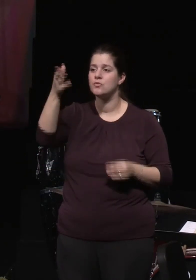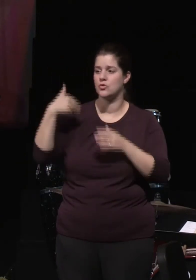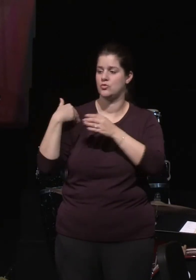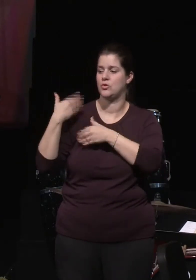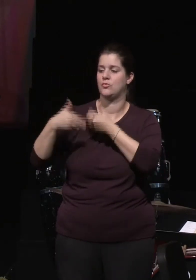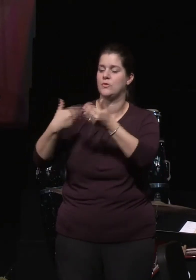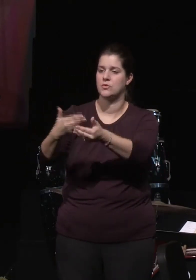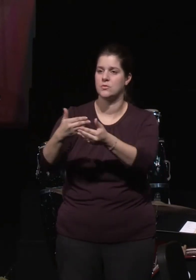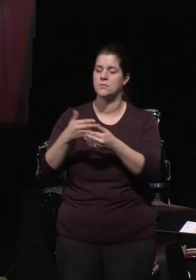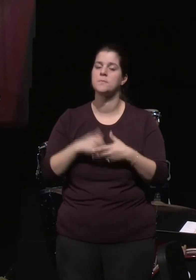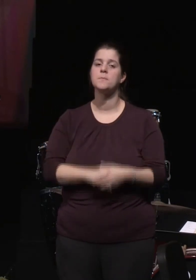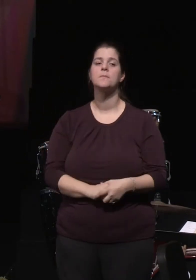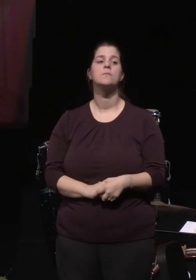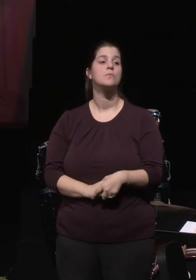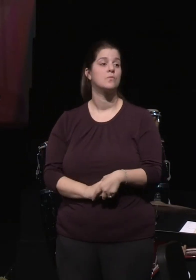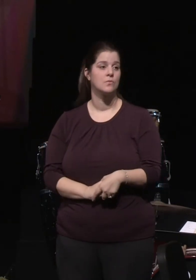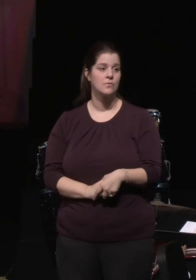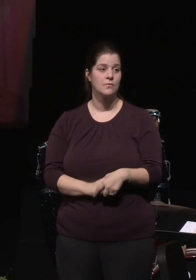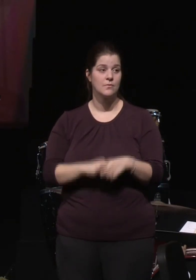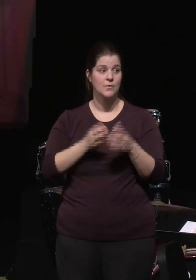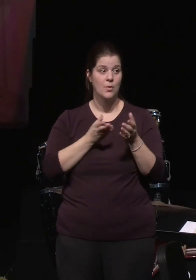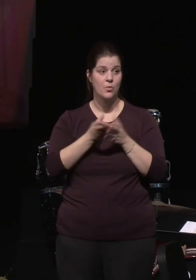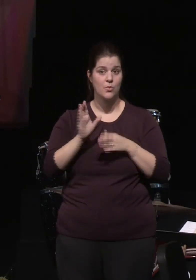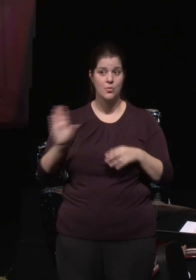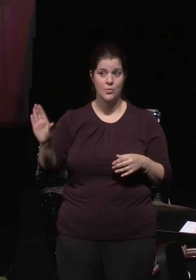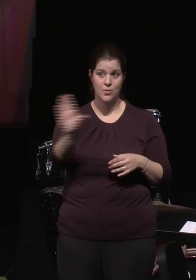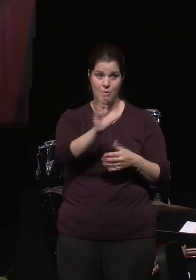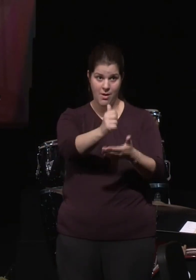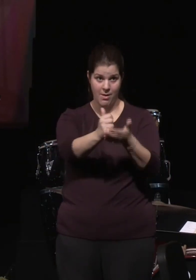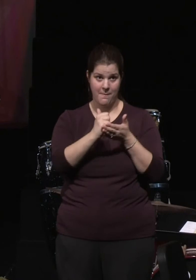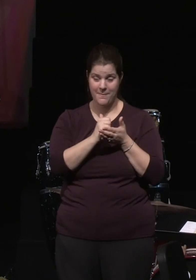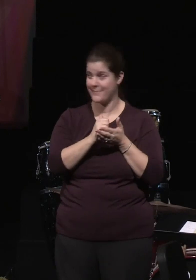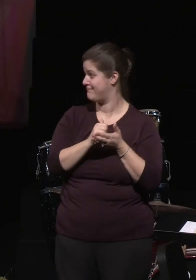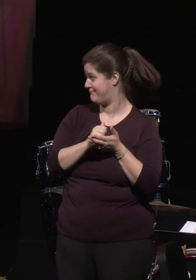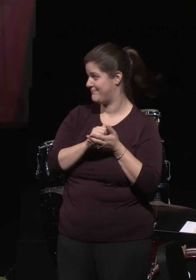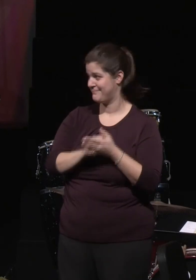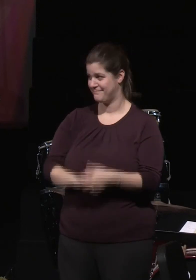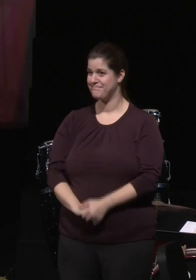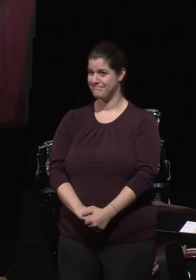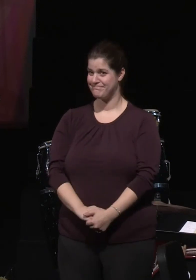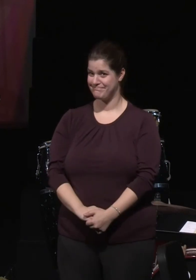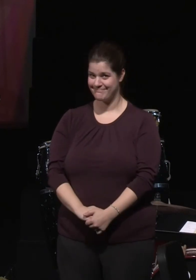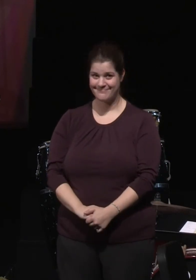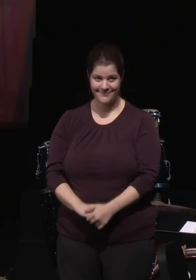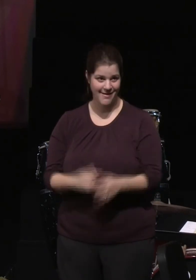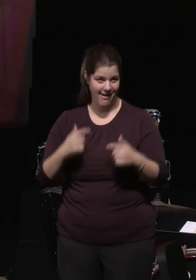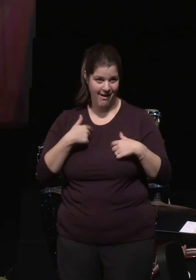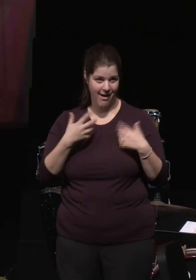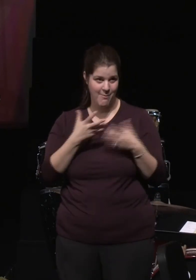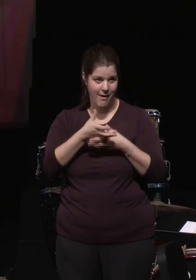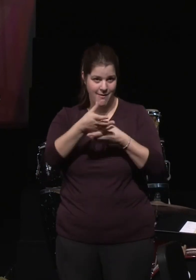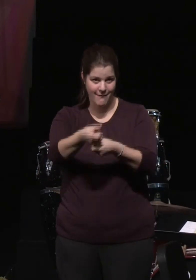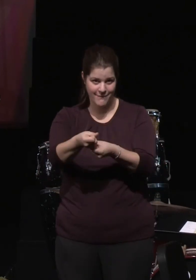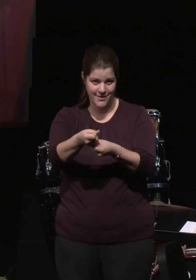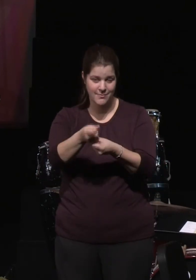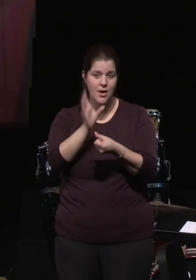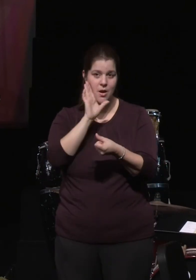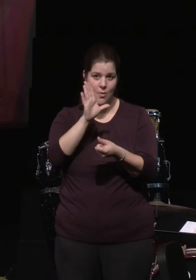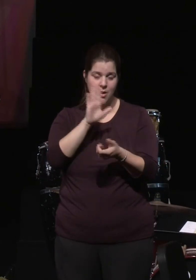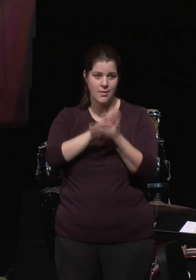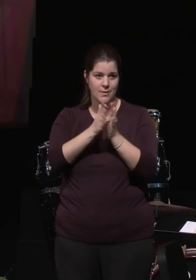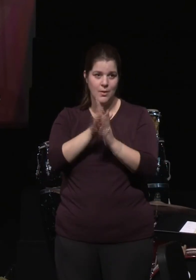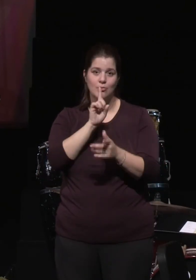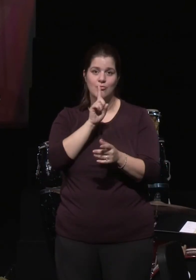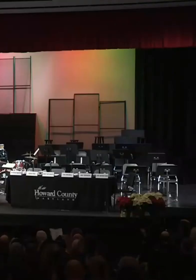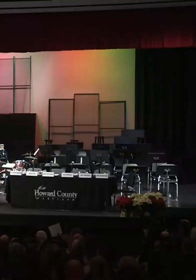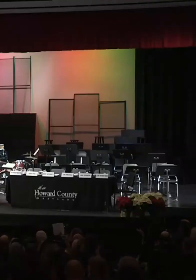With your help, I'm confident that we will be successful. Thank you.